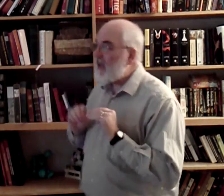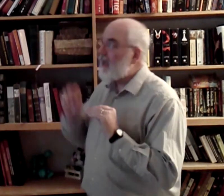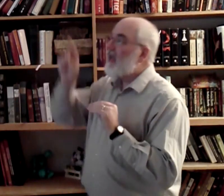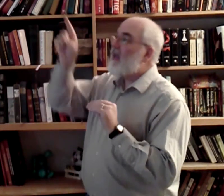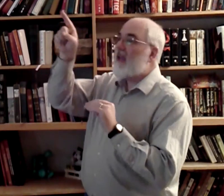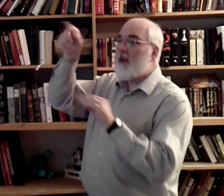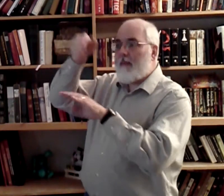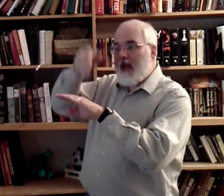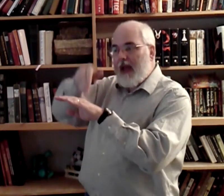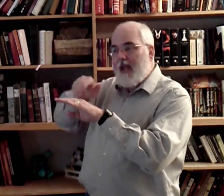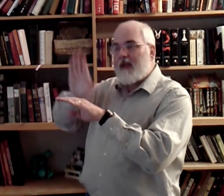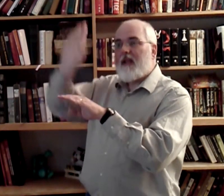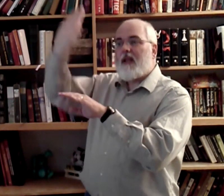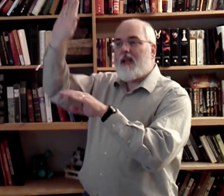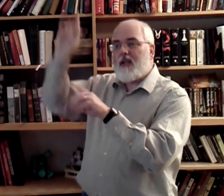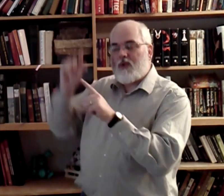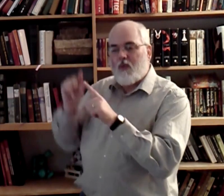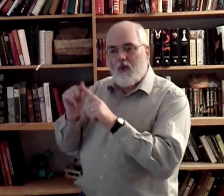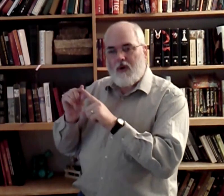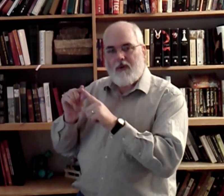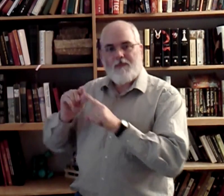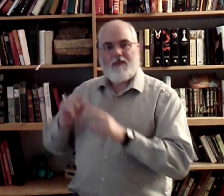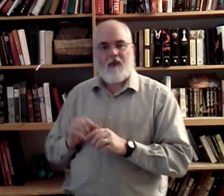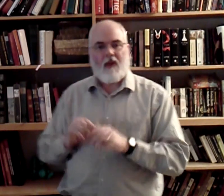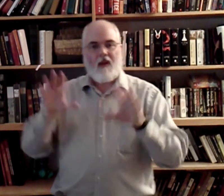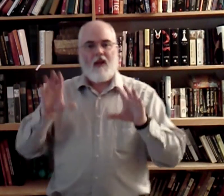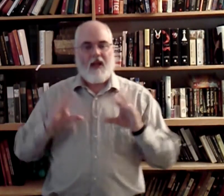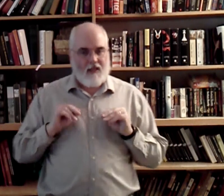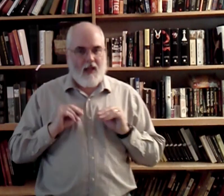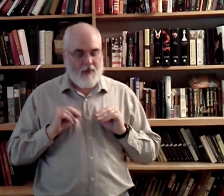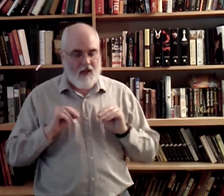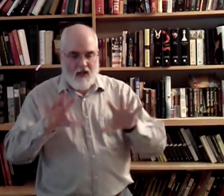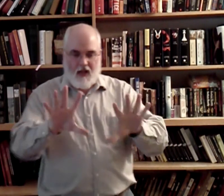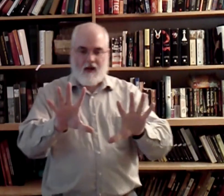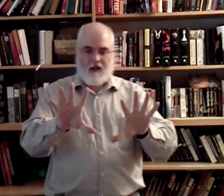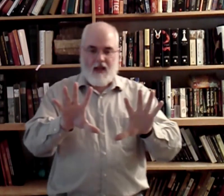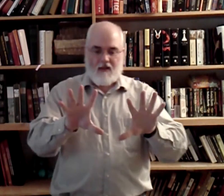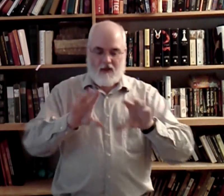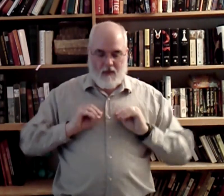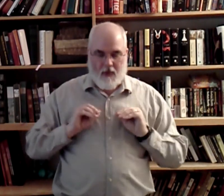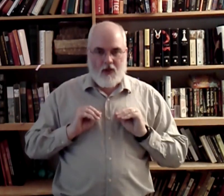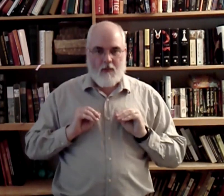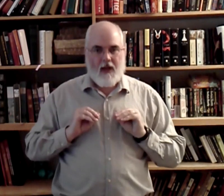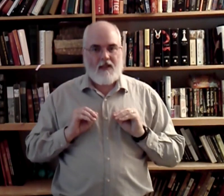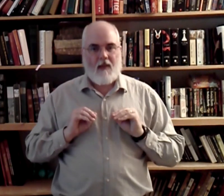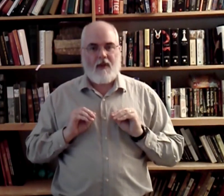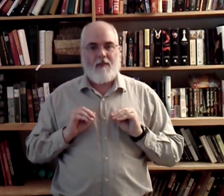him at his word. Okay? Accept. I'm going to take and bring it to me and I accept it.